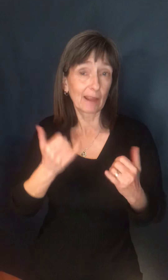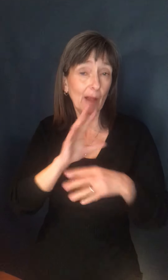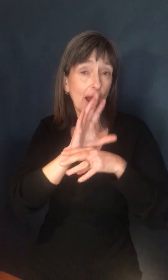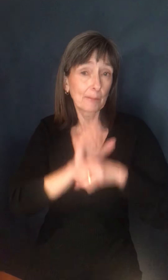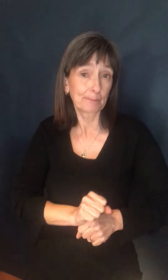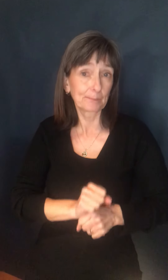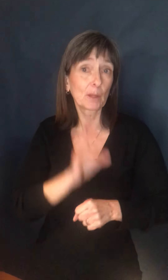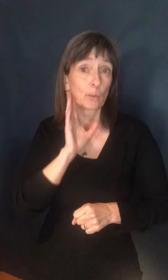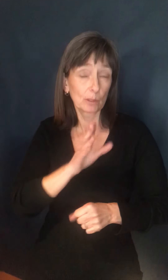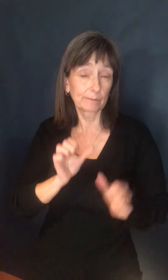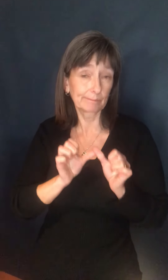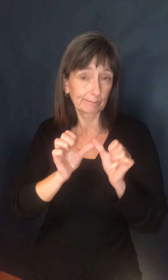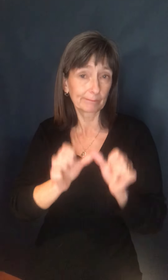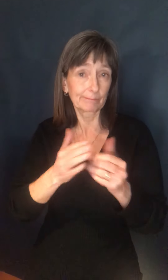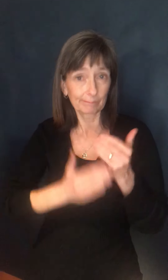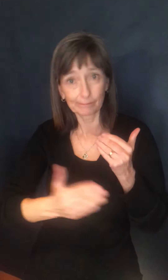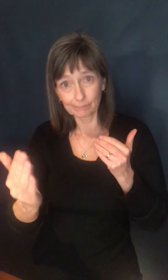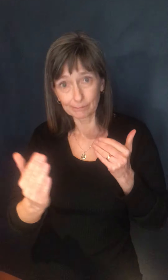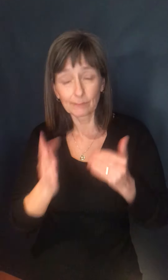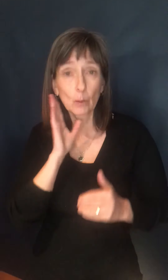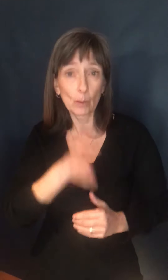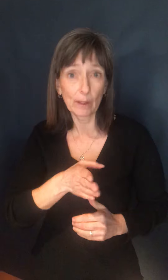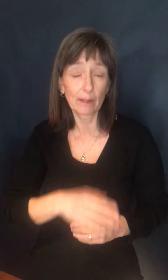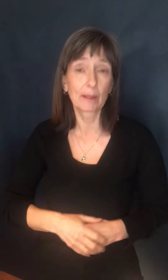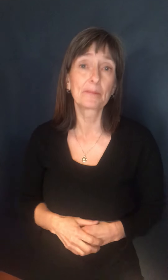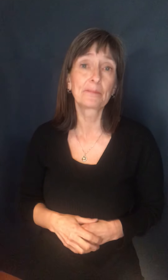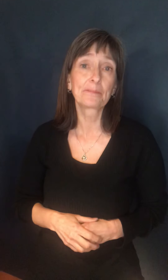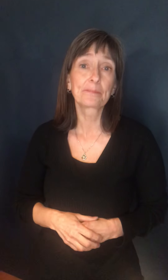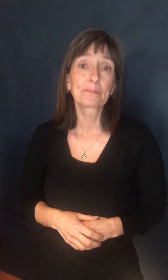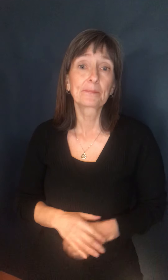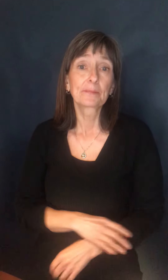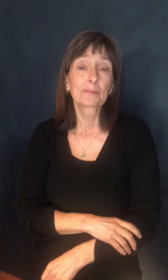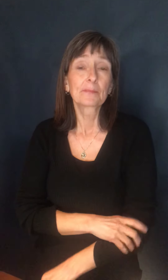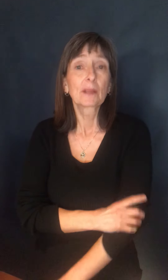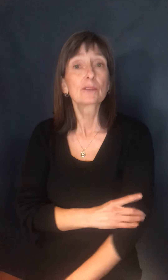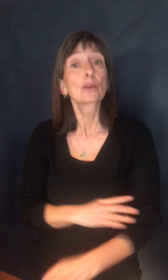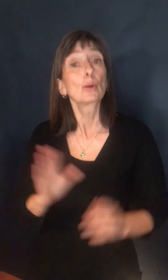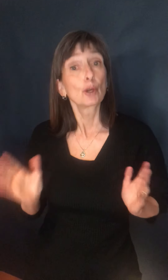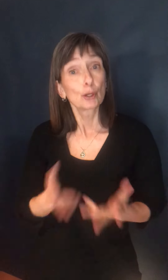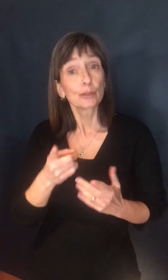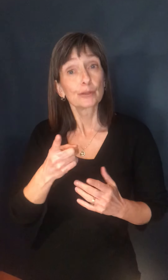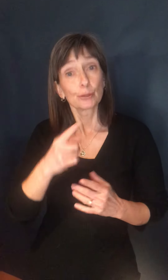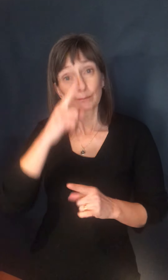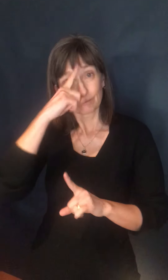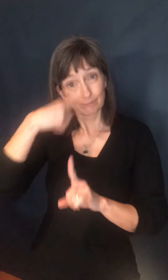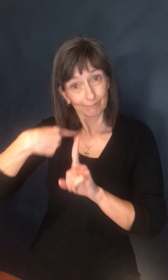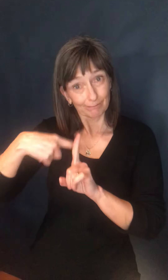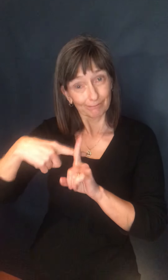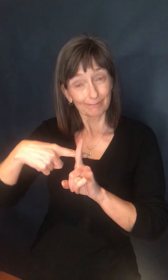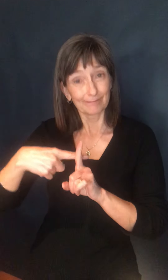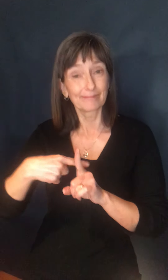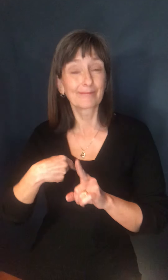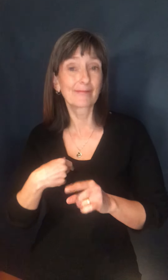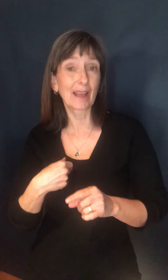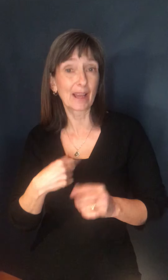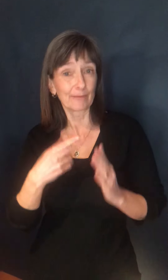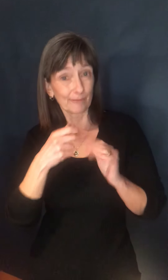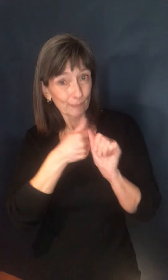time yet to come. So I'll close by encouraging everyone to hold back to those public health principles and hand it back to yourself,